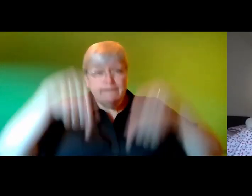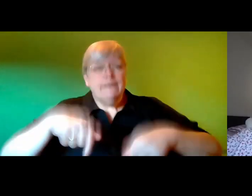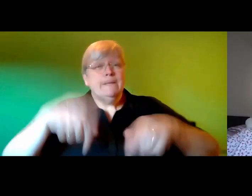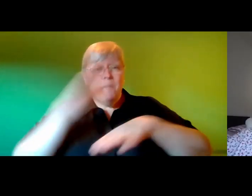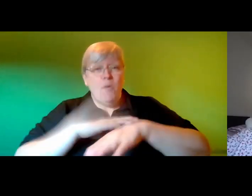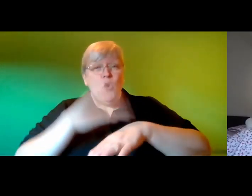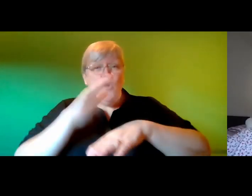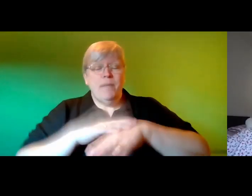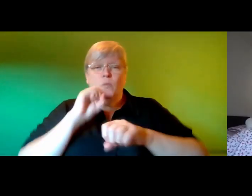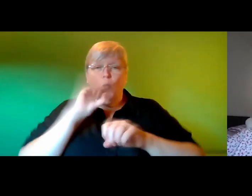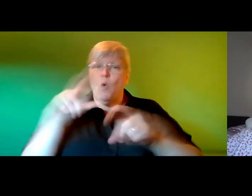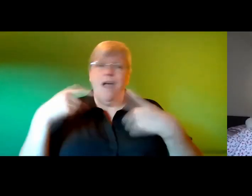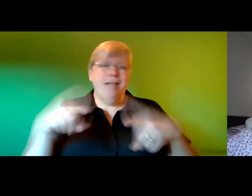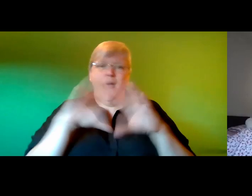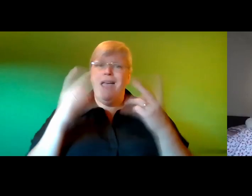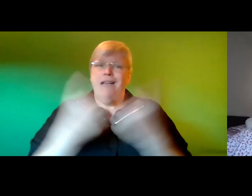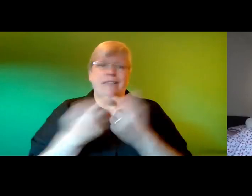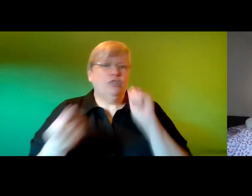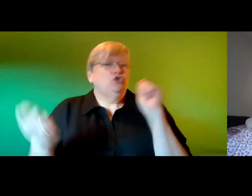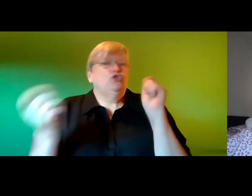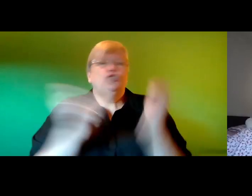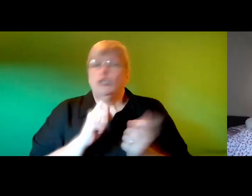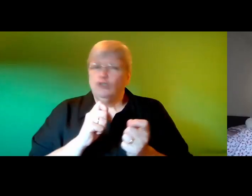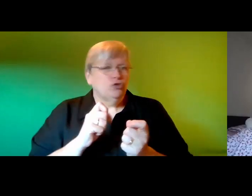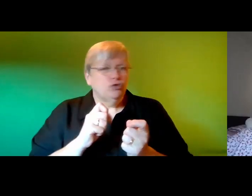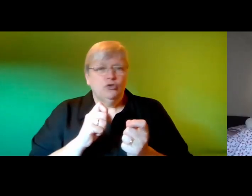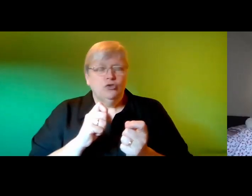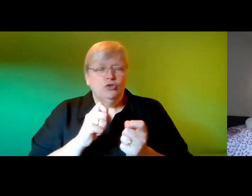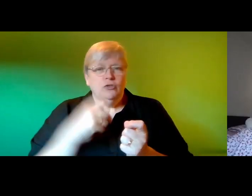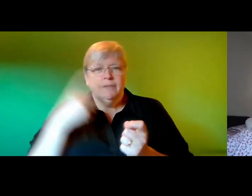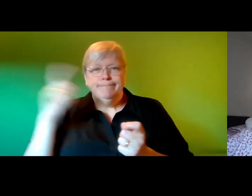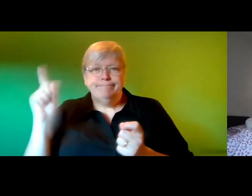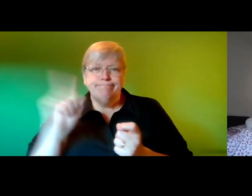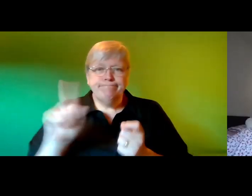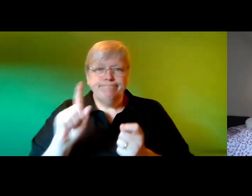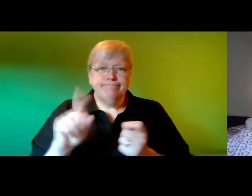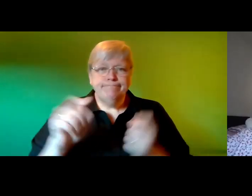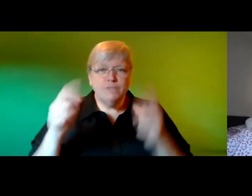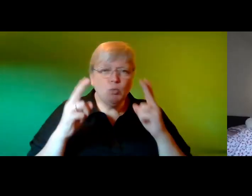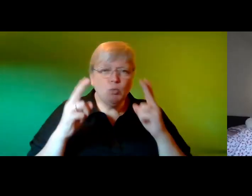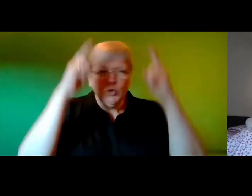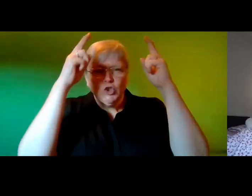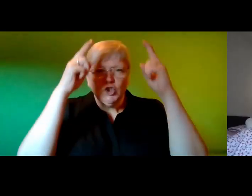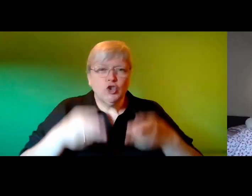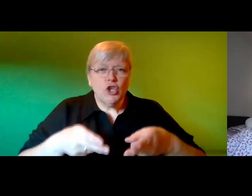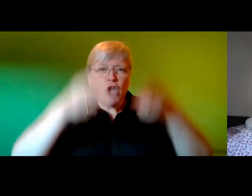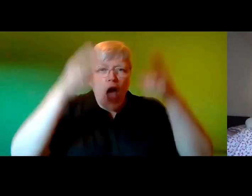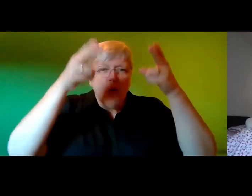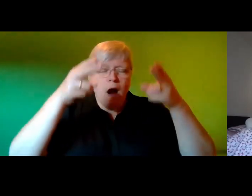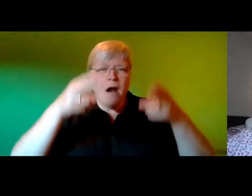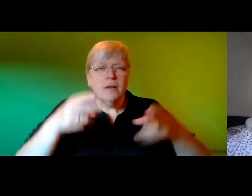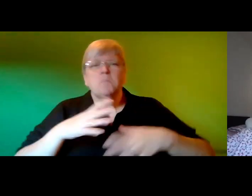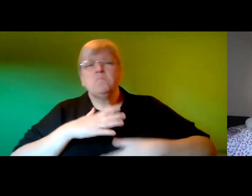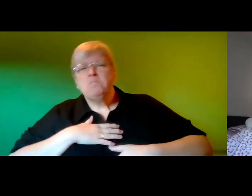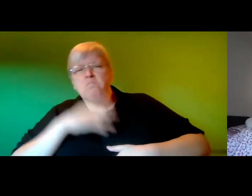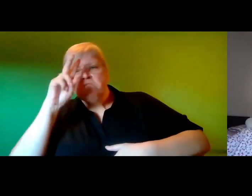anything change his fate as he approached the great wizard's tower galahad paused and took the time to